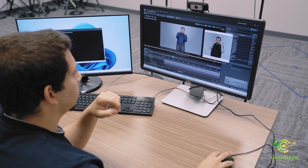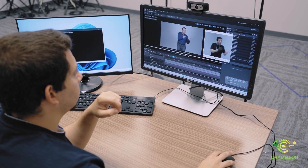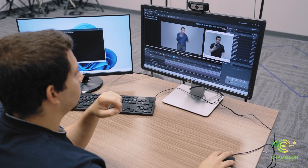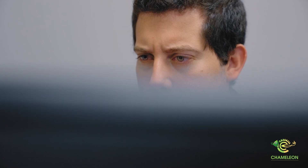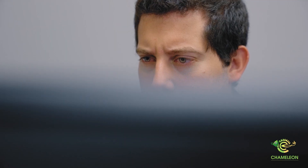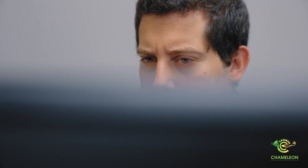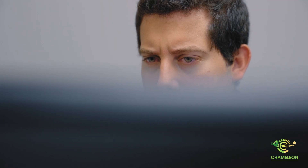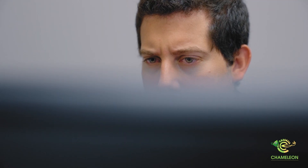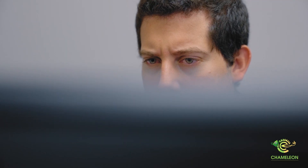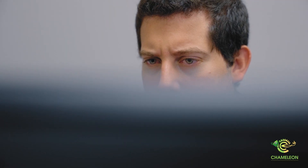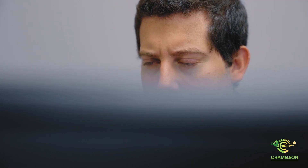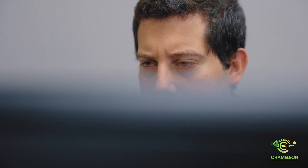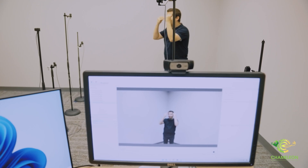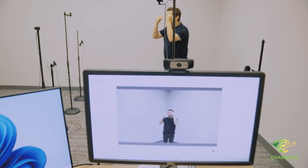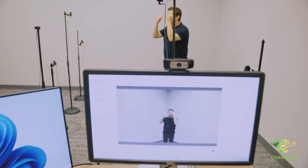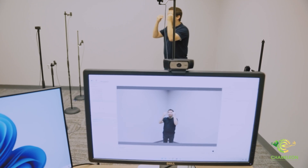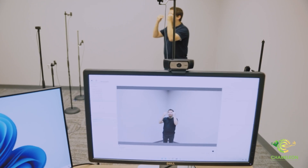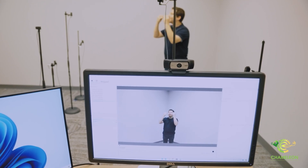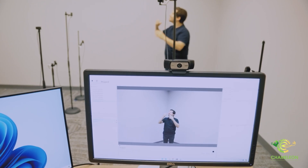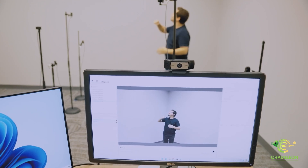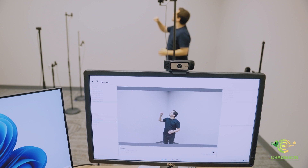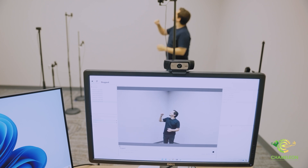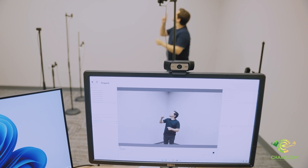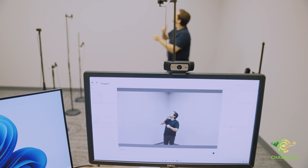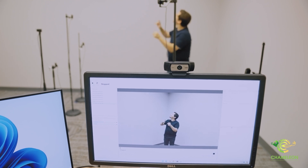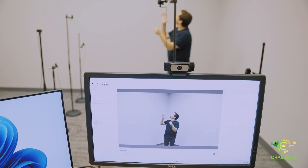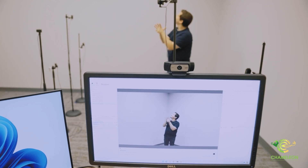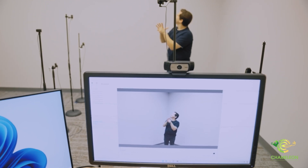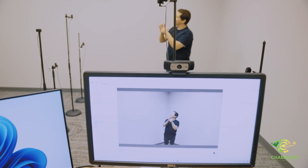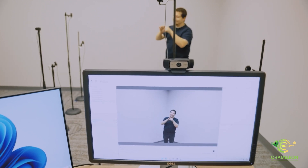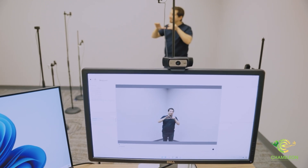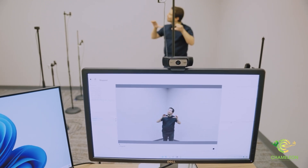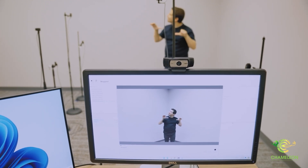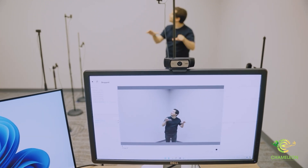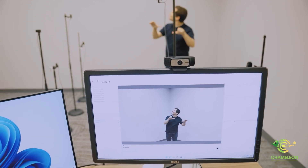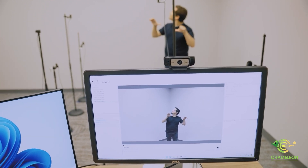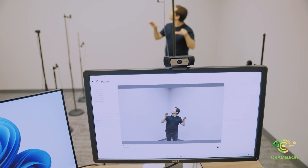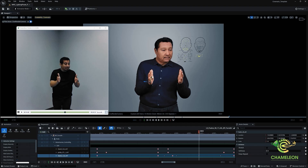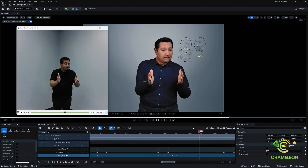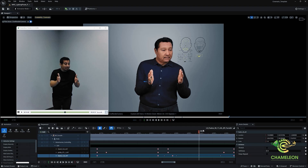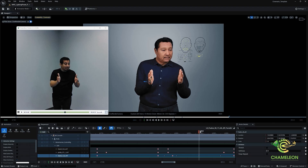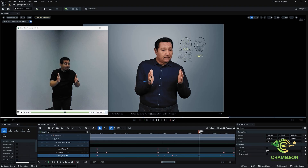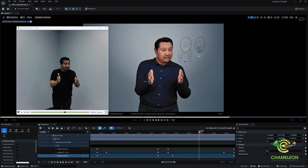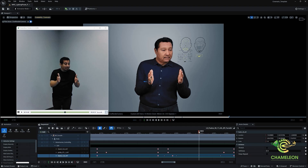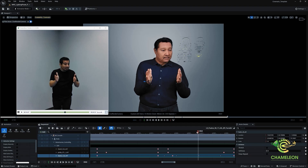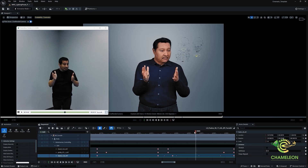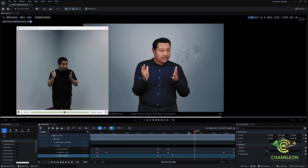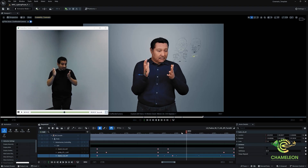and translation of sign language through the use of AI. Chameleon captures live signing and transfers